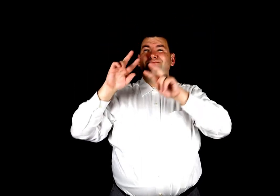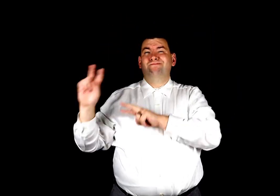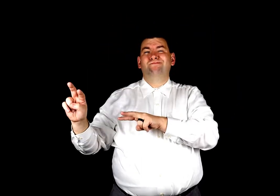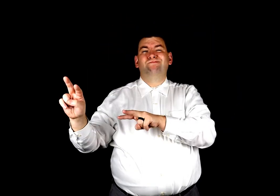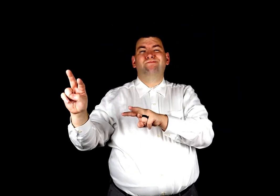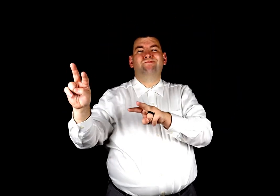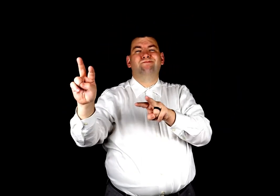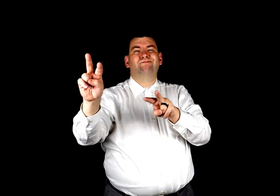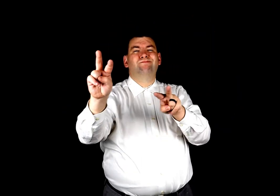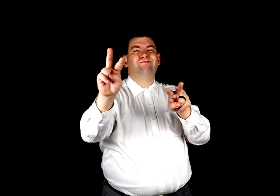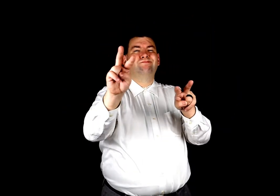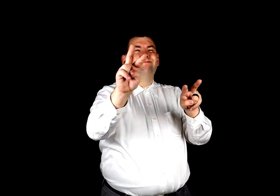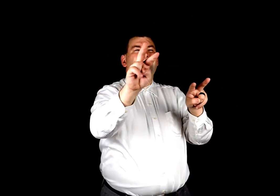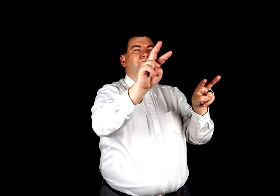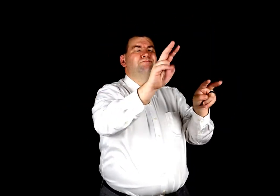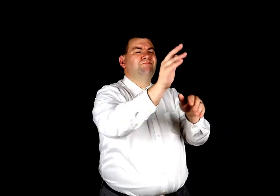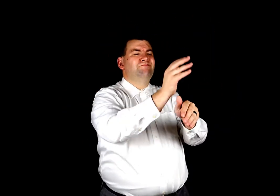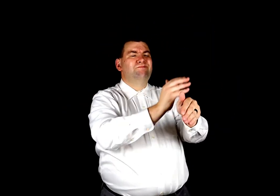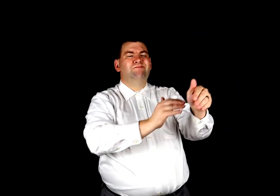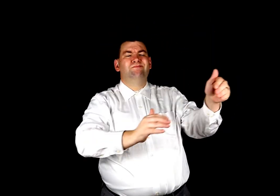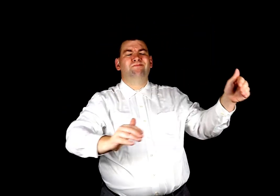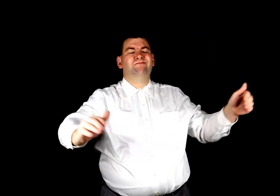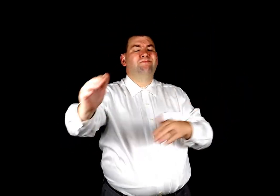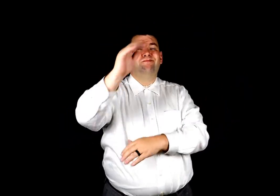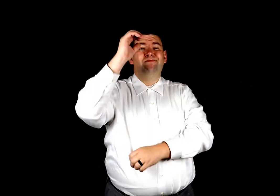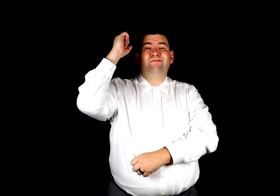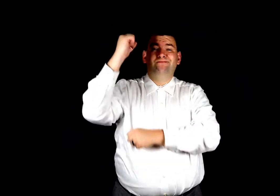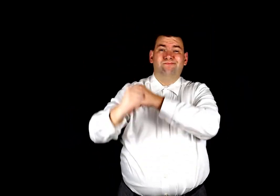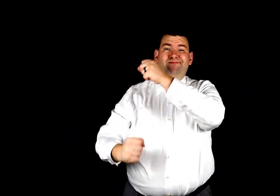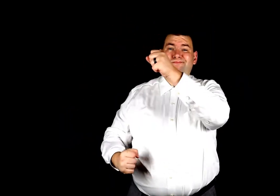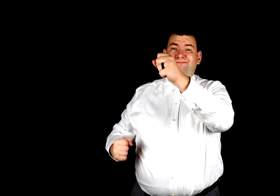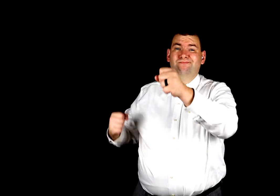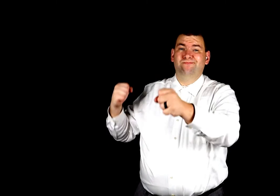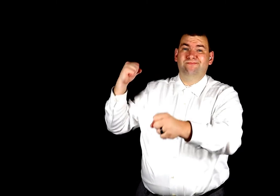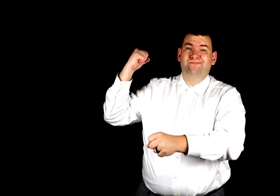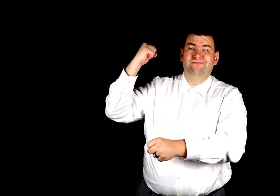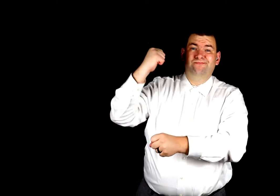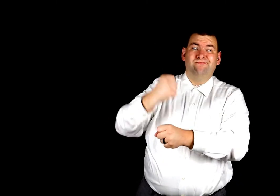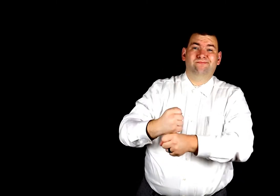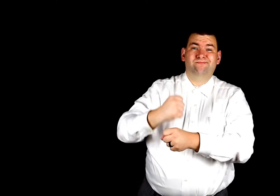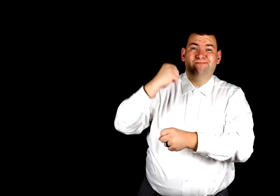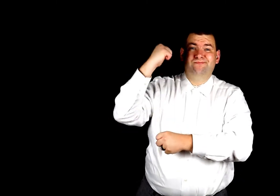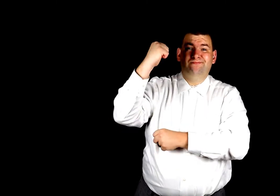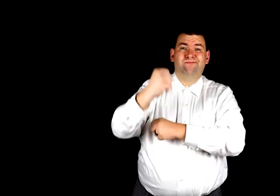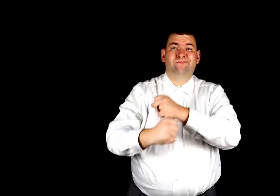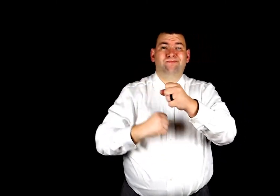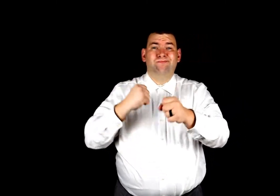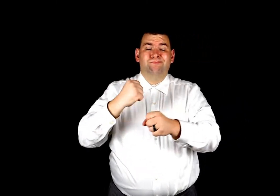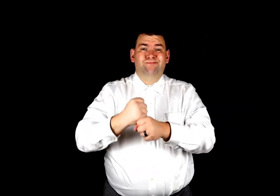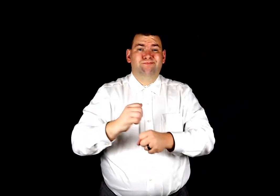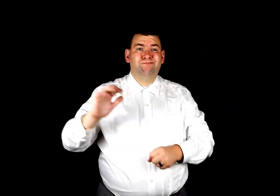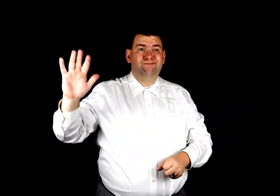dream, that seas beyond the years,